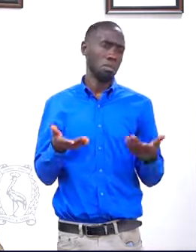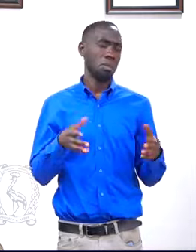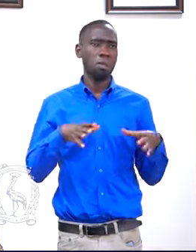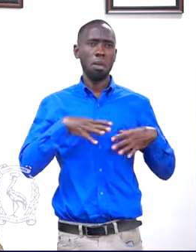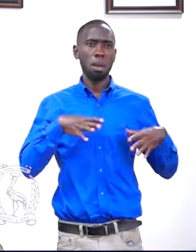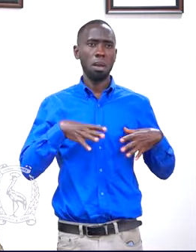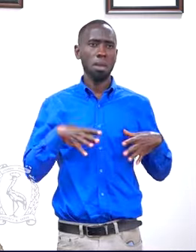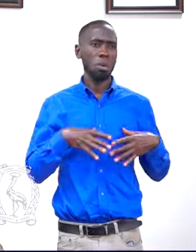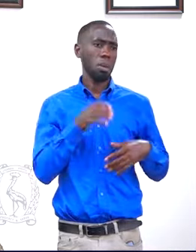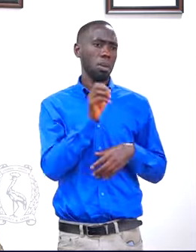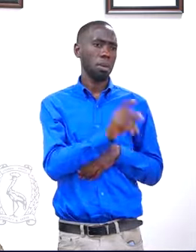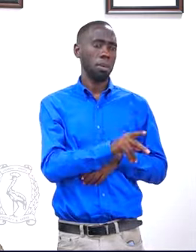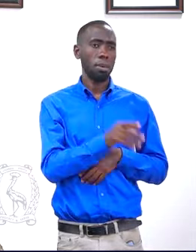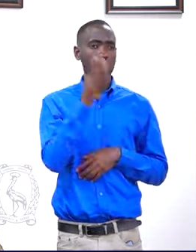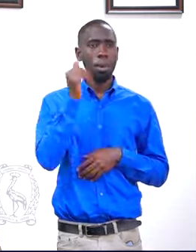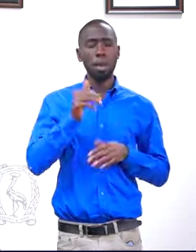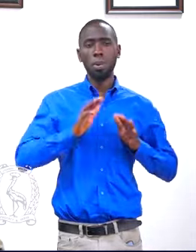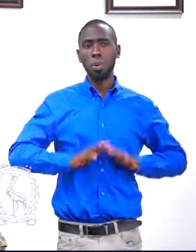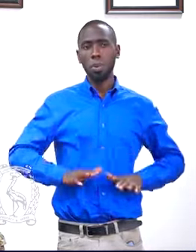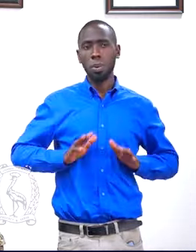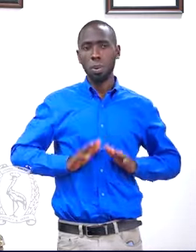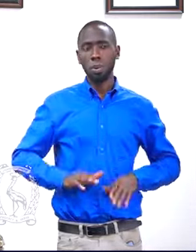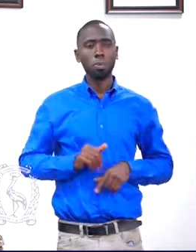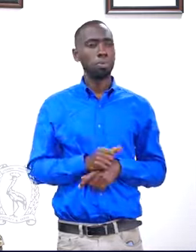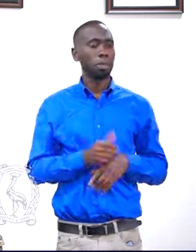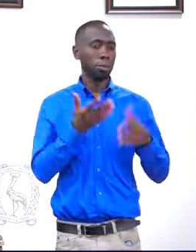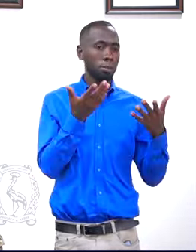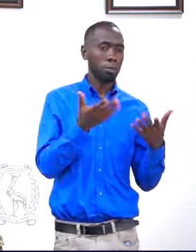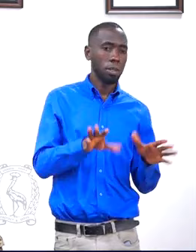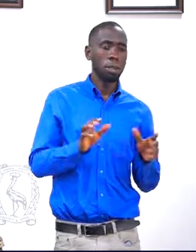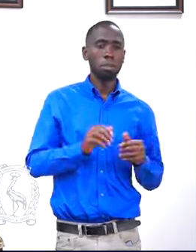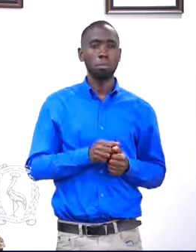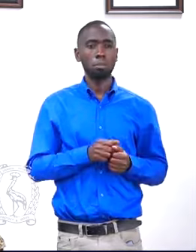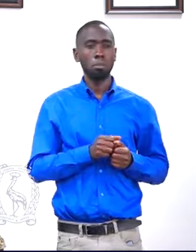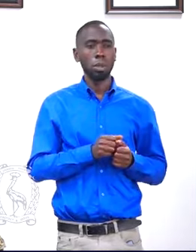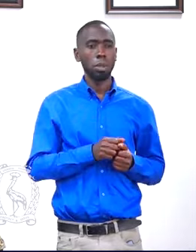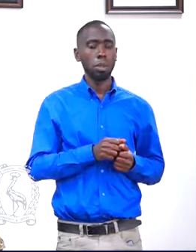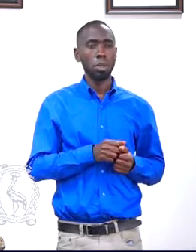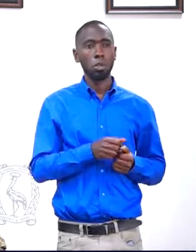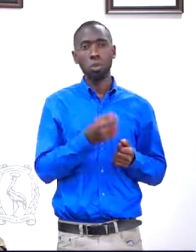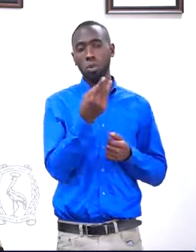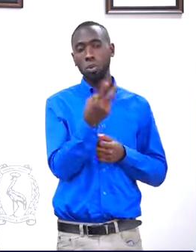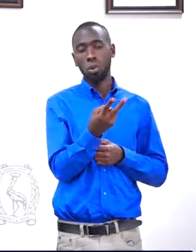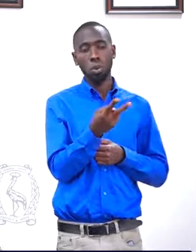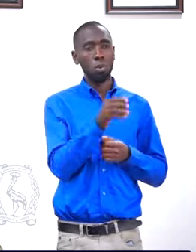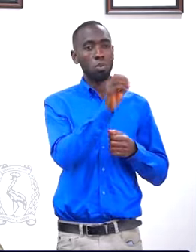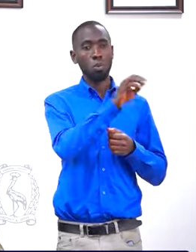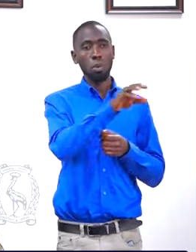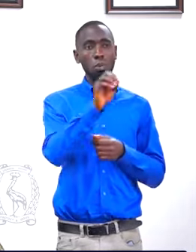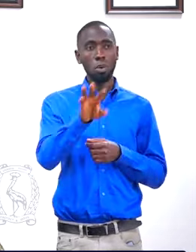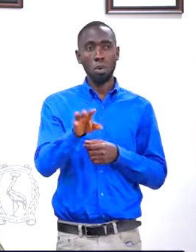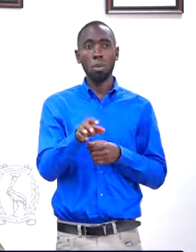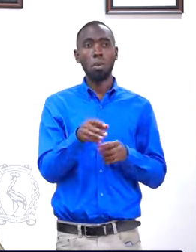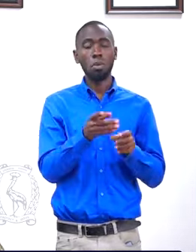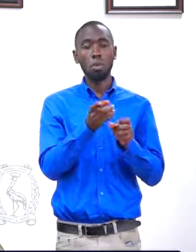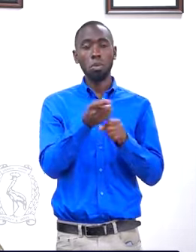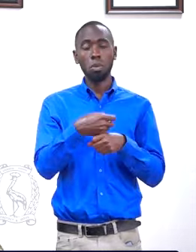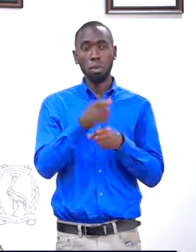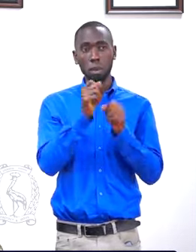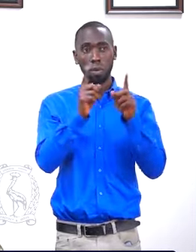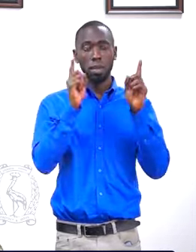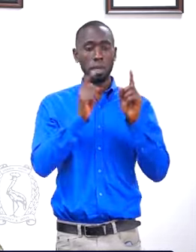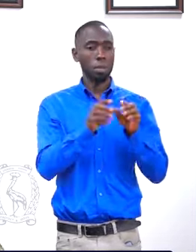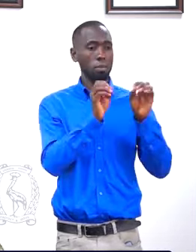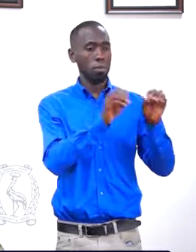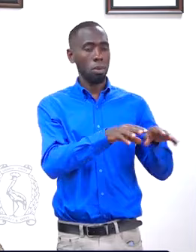So he picked his car and gave a lift to the students. He first dropped the two students from Gulu University at Namaiba